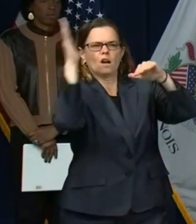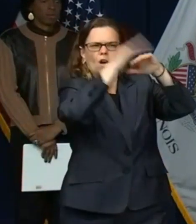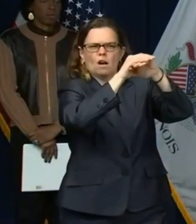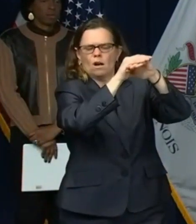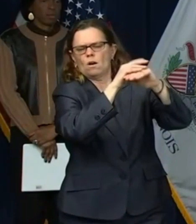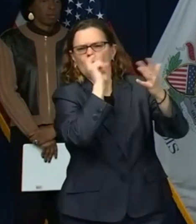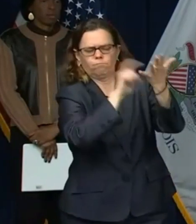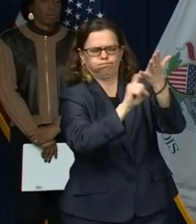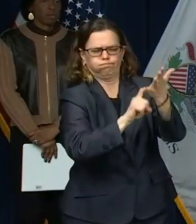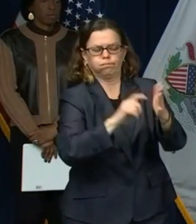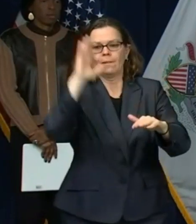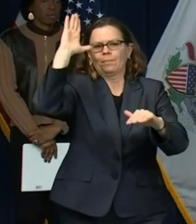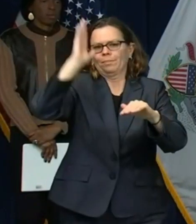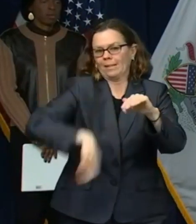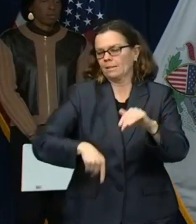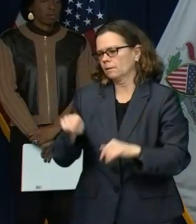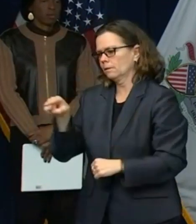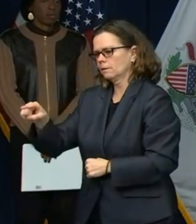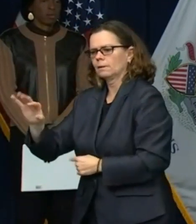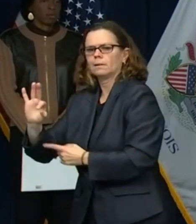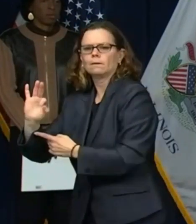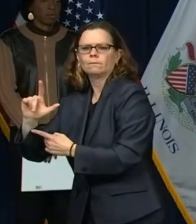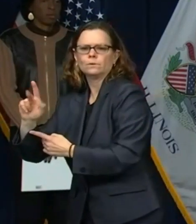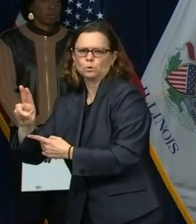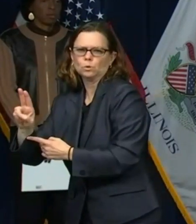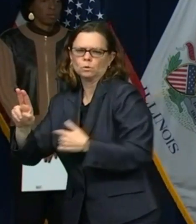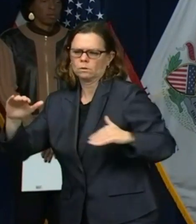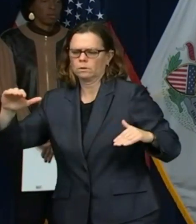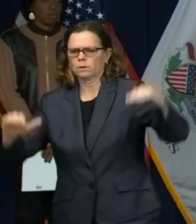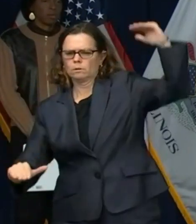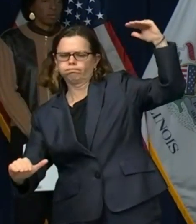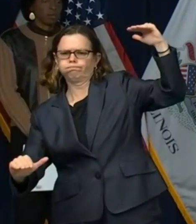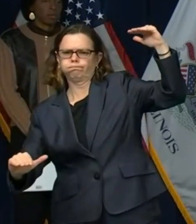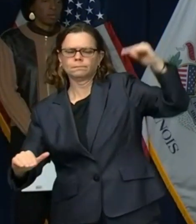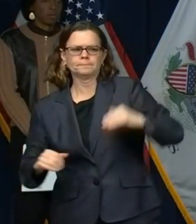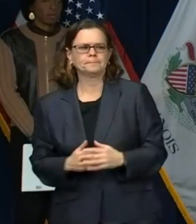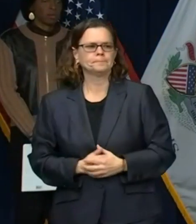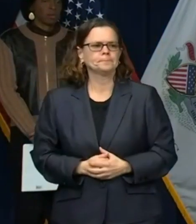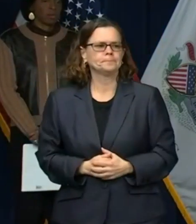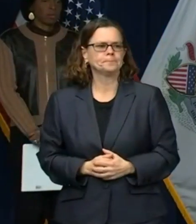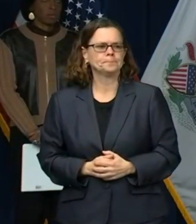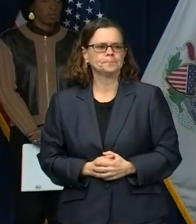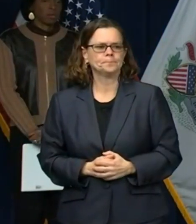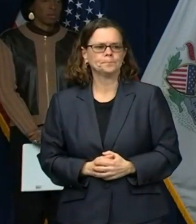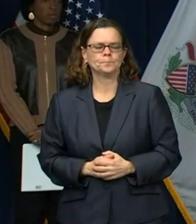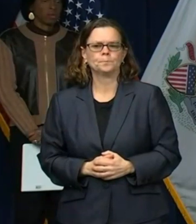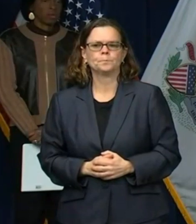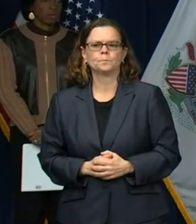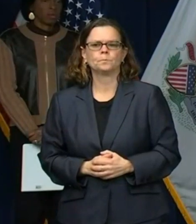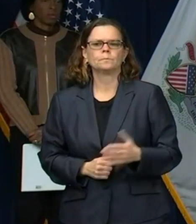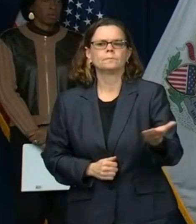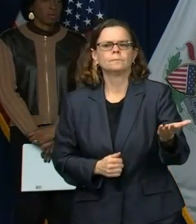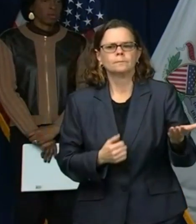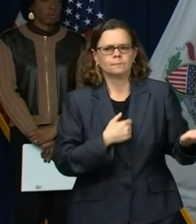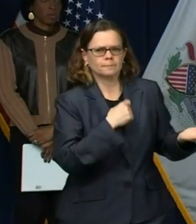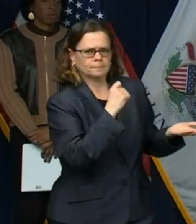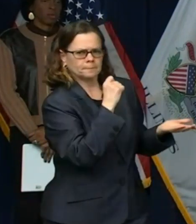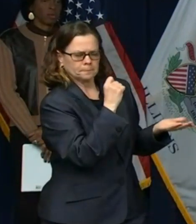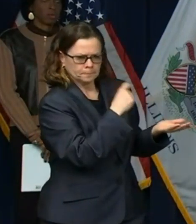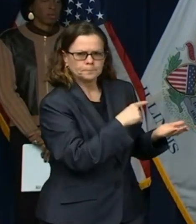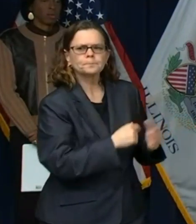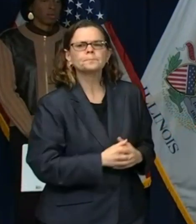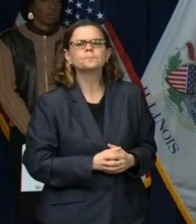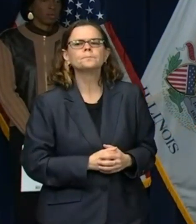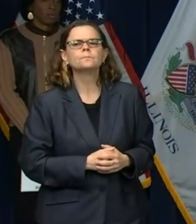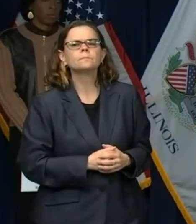uh, is less than confident in your order to close businesses, block church services, and other restrictions without legal muster. Are